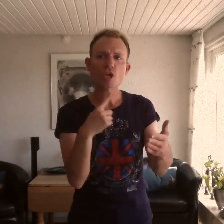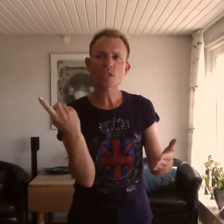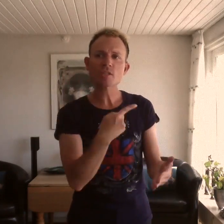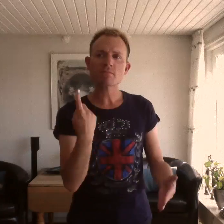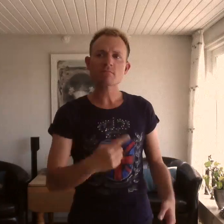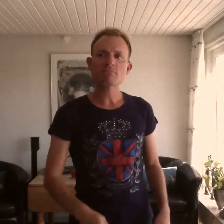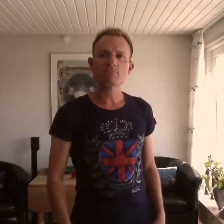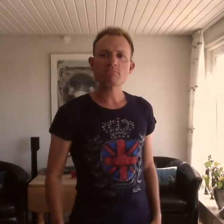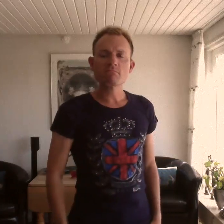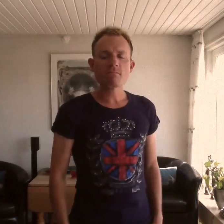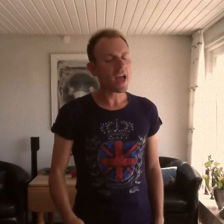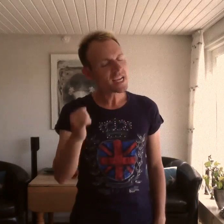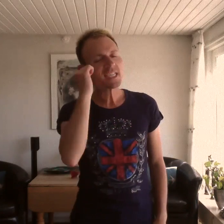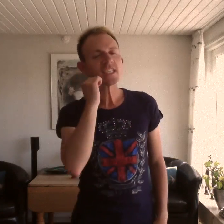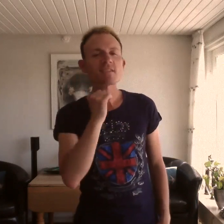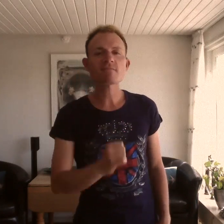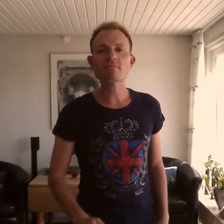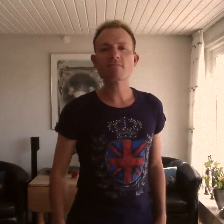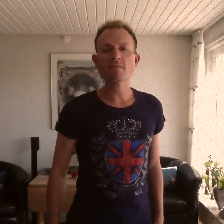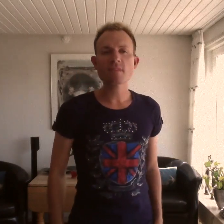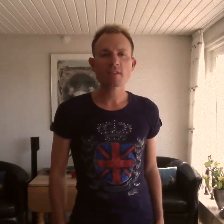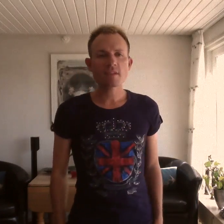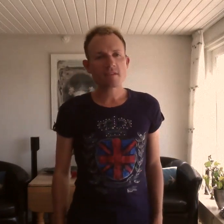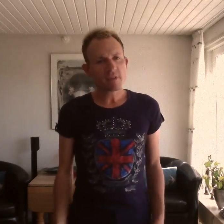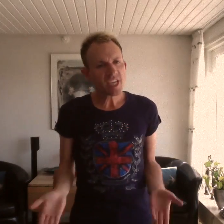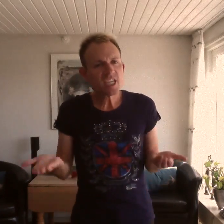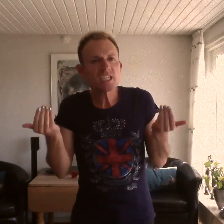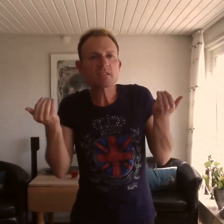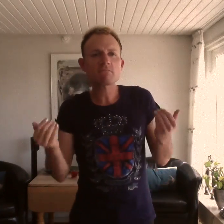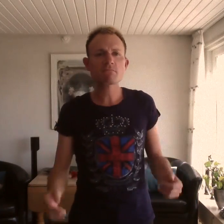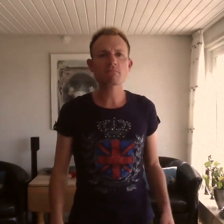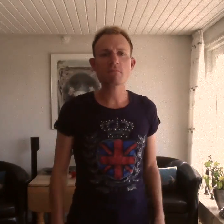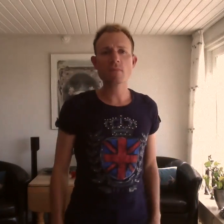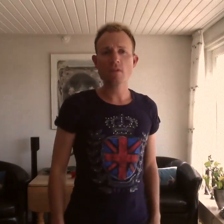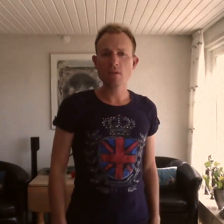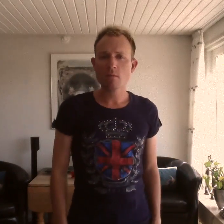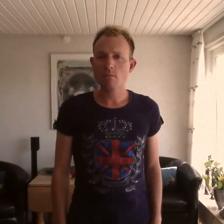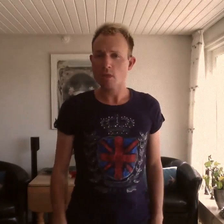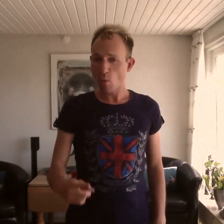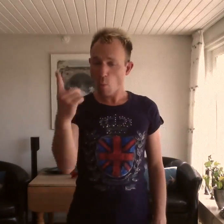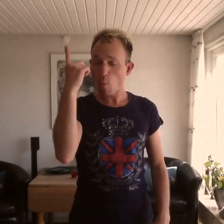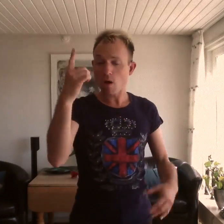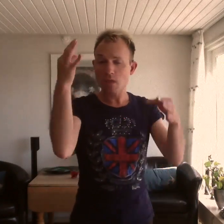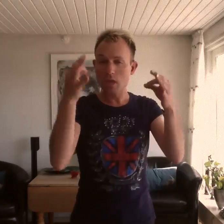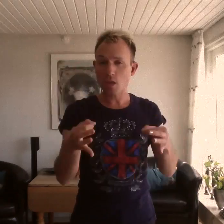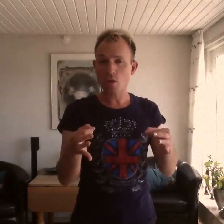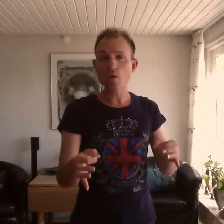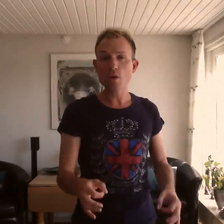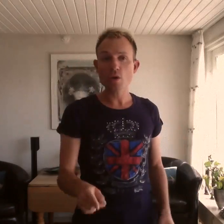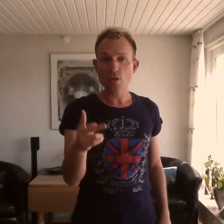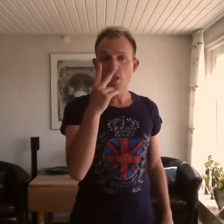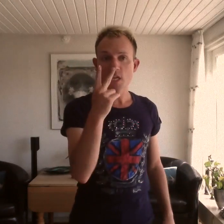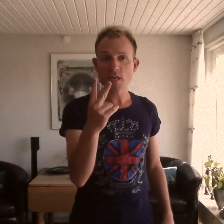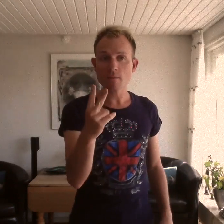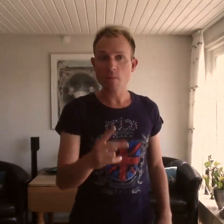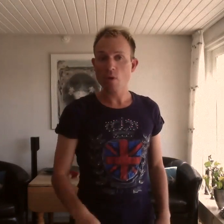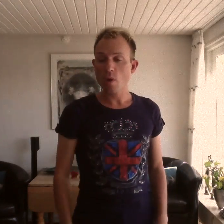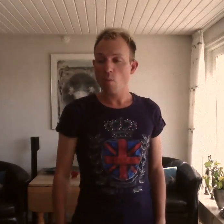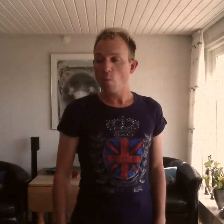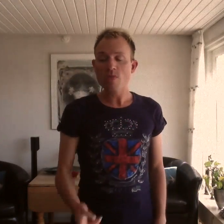nice and easy. There's just one thing, you see we